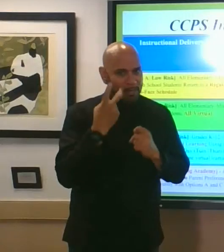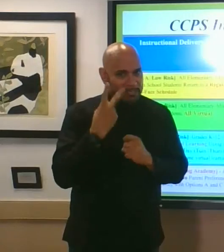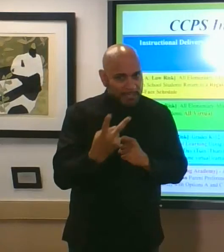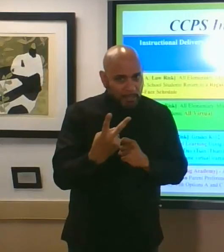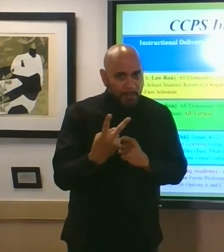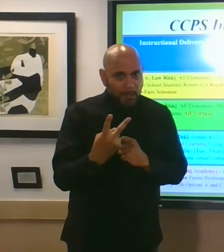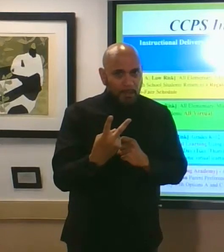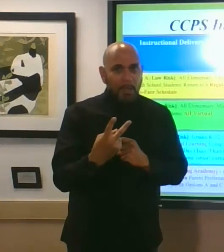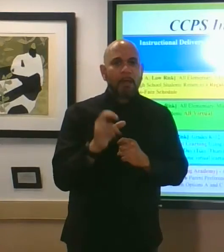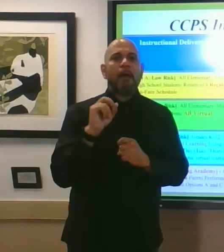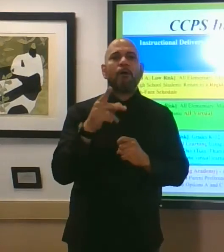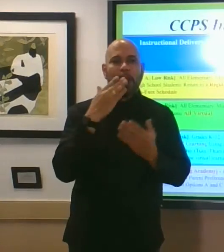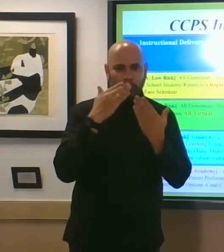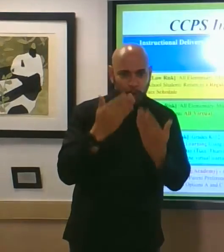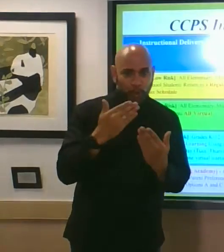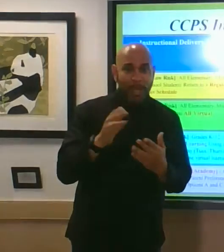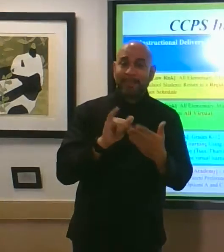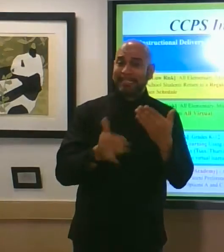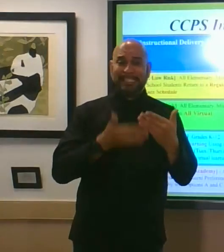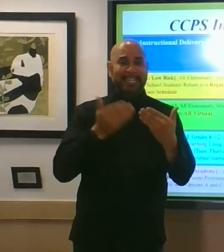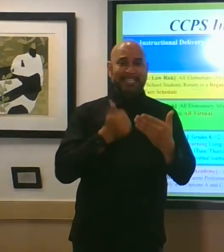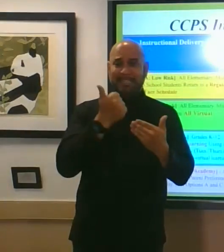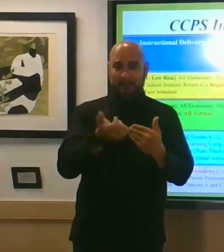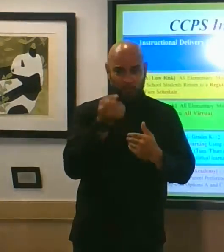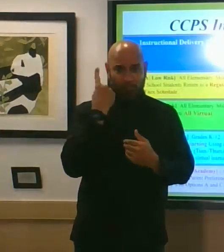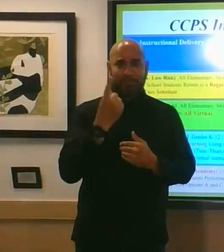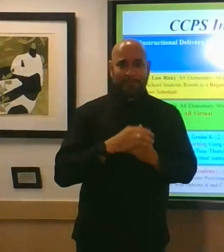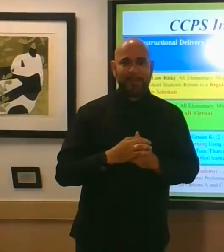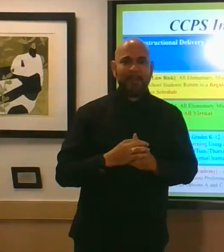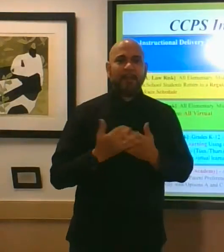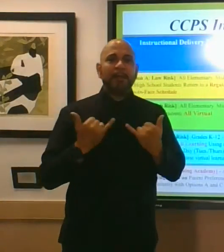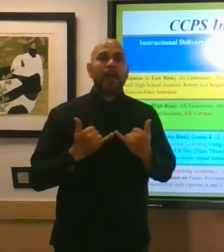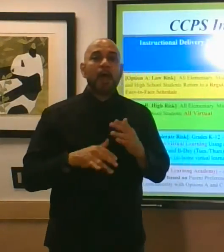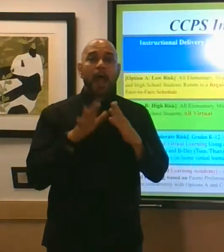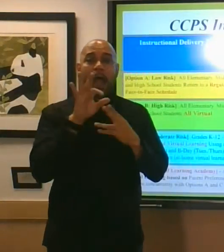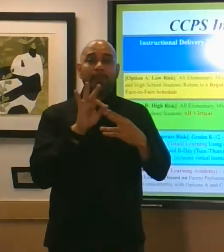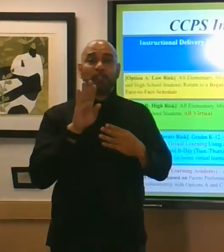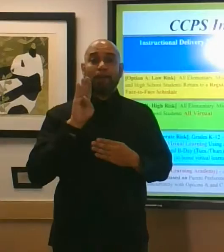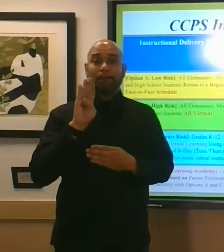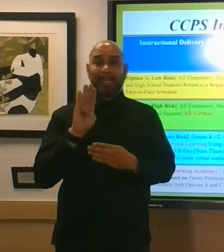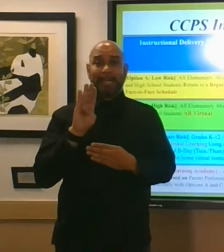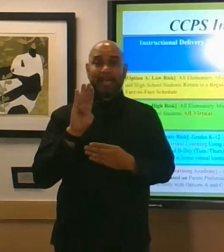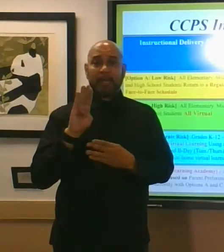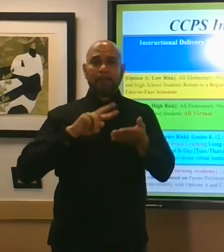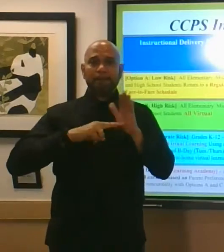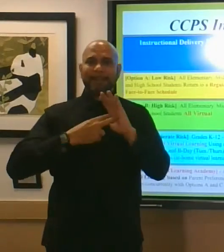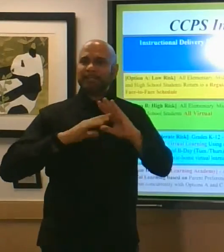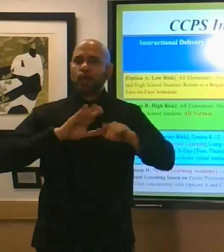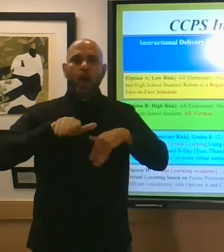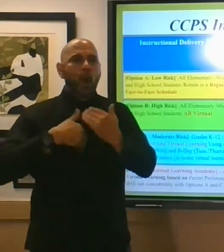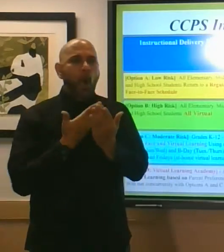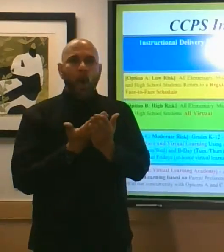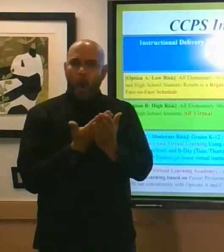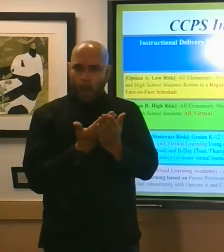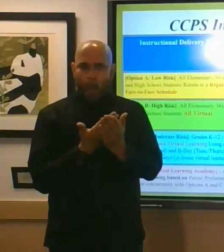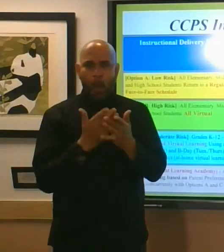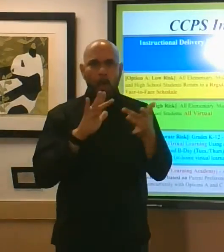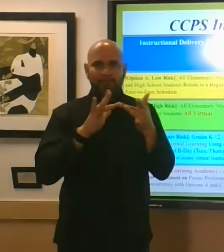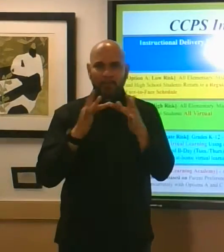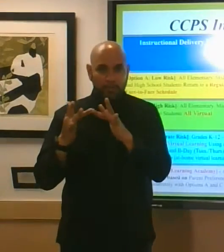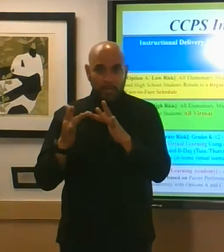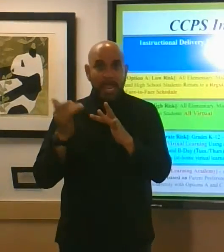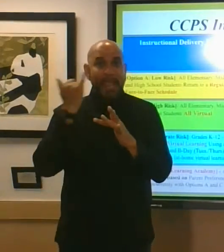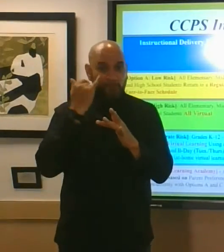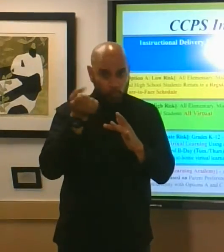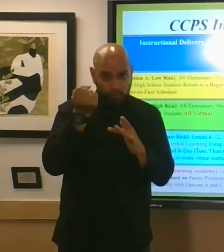see very good that's easy one to get all face to face option b is all virtual high risk thumbs